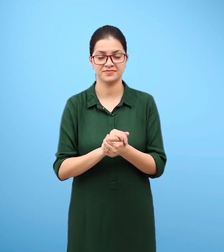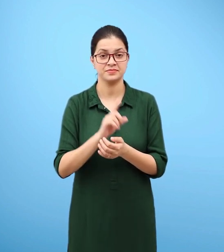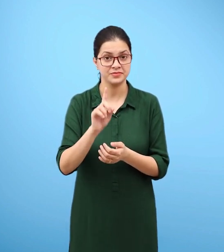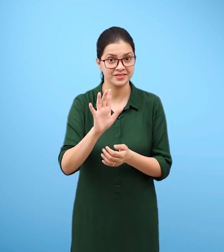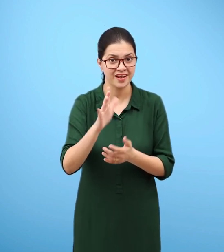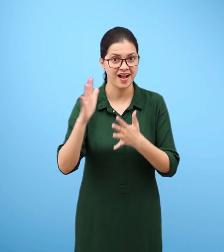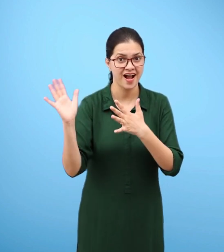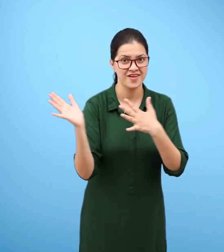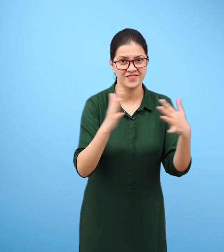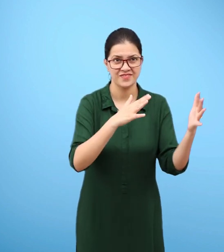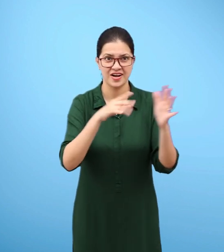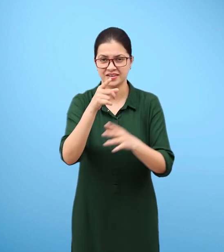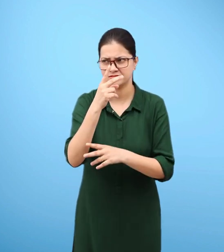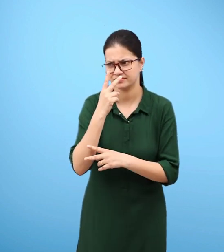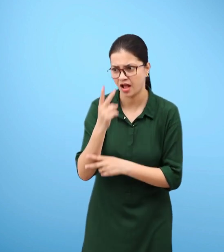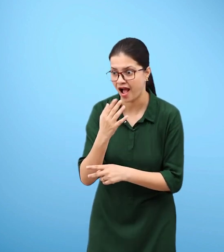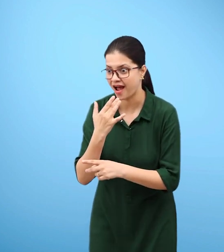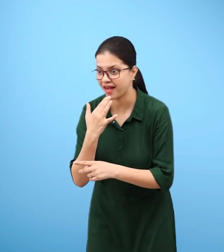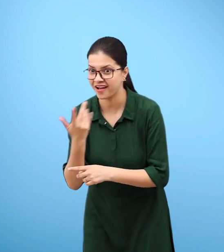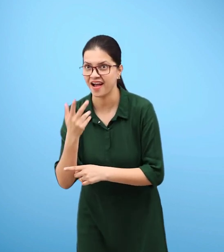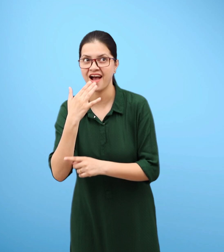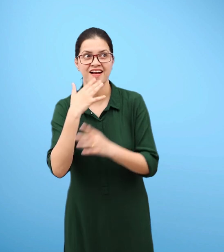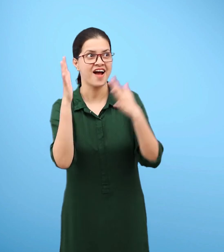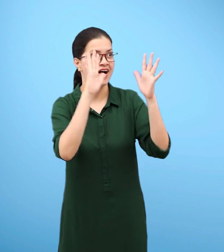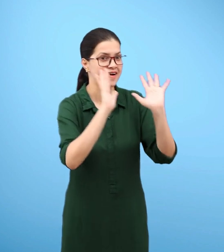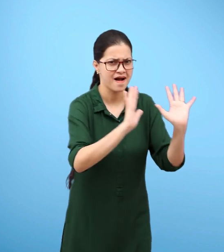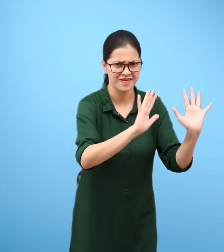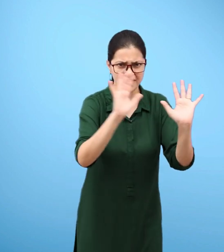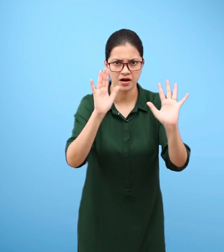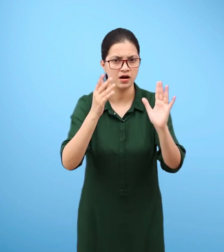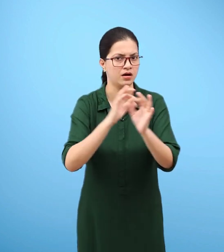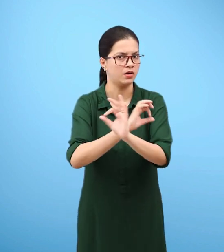Air has no colour and one can see through it. It is transparent.